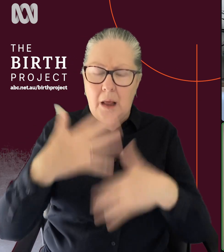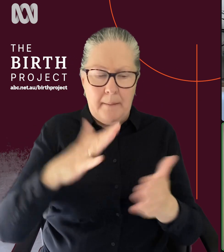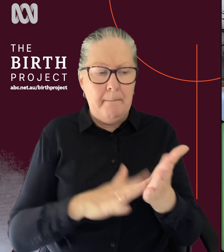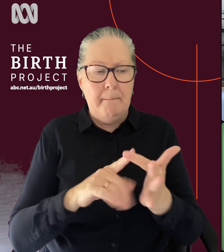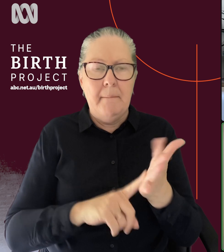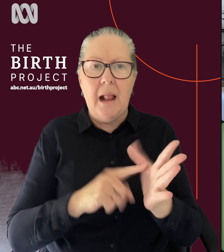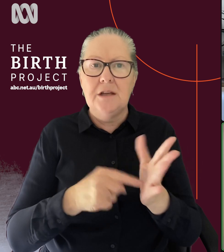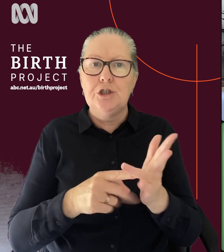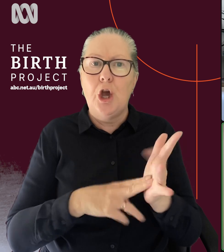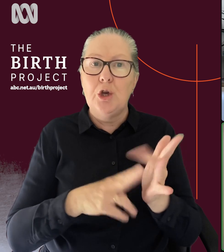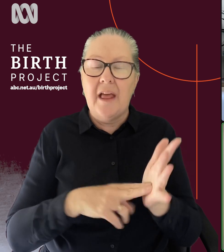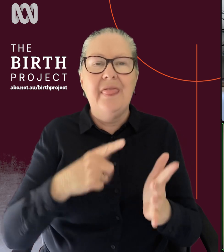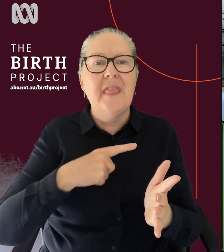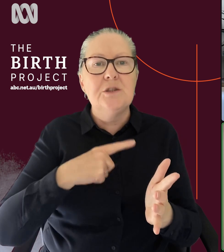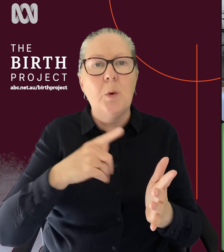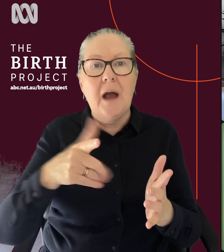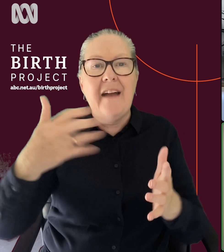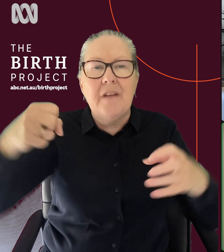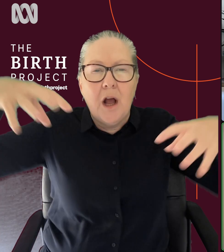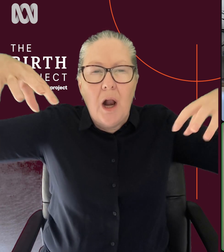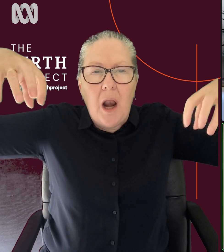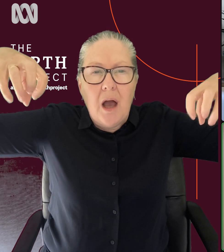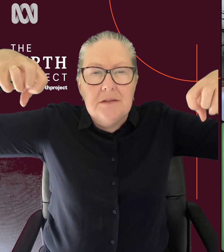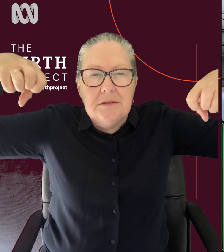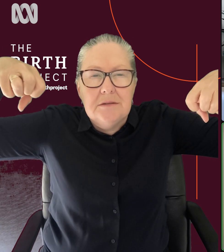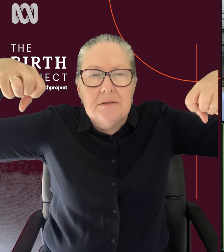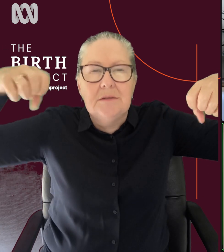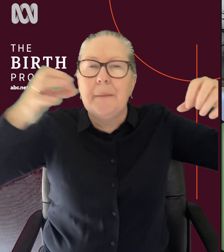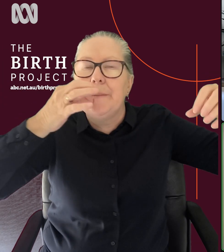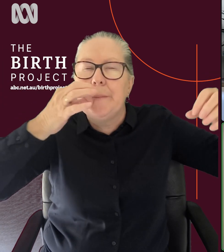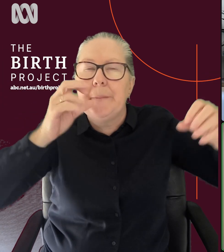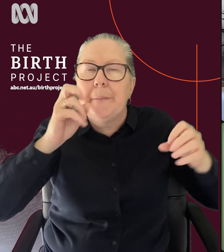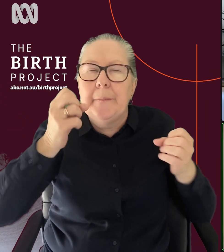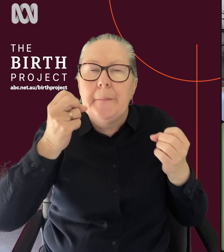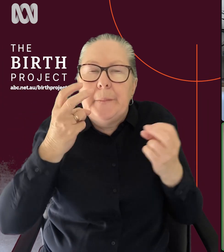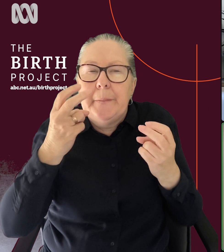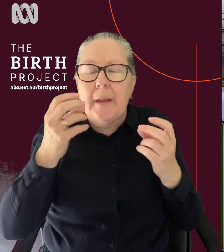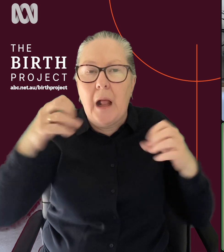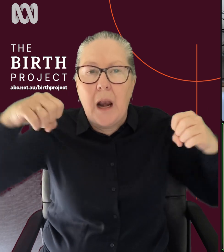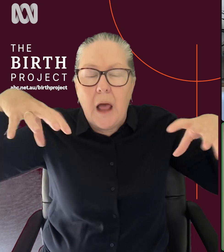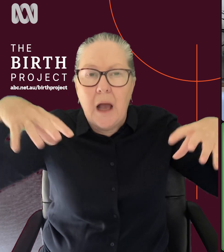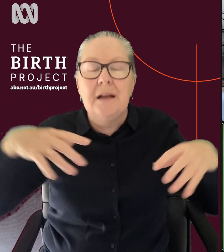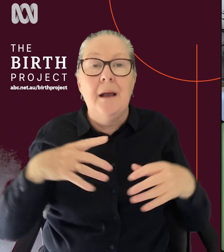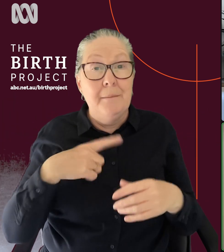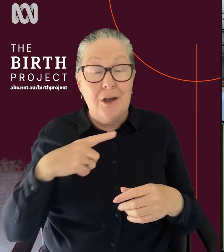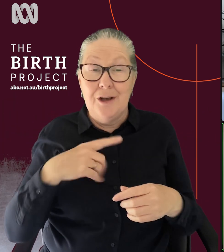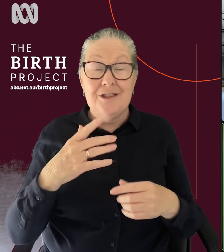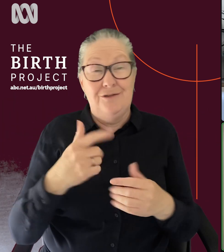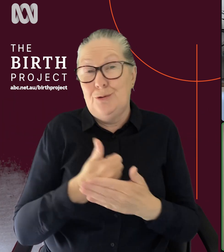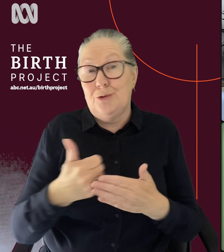that's why people often have dim lights or fairy lights. And it's often why we go into labor in the night when you perhaps put other children to sleep and you've gone